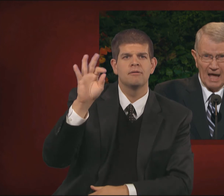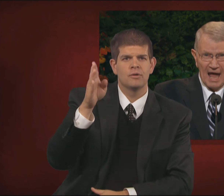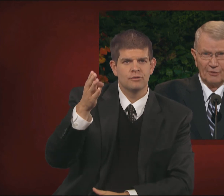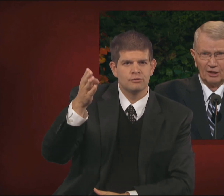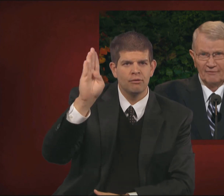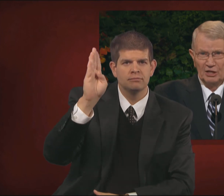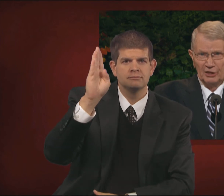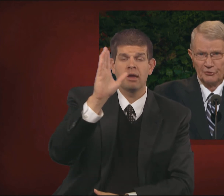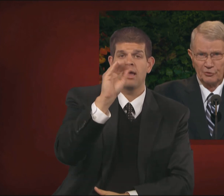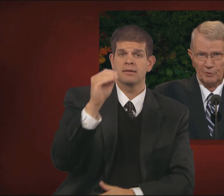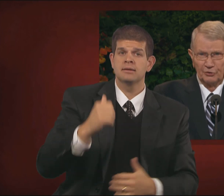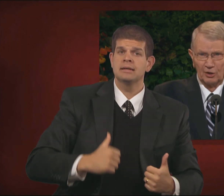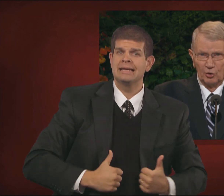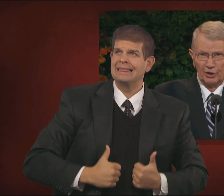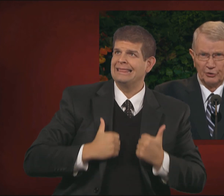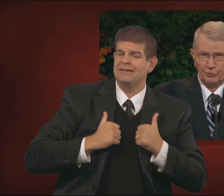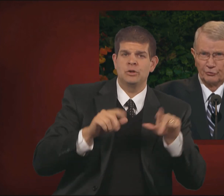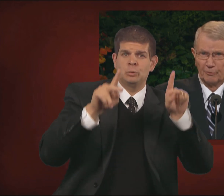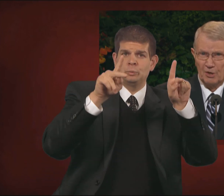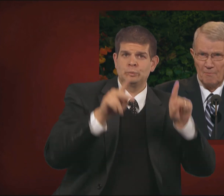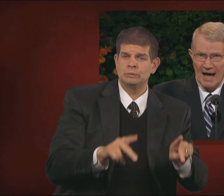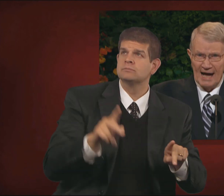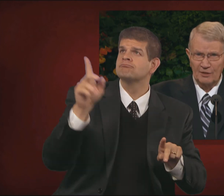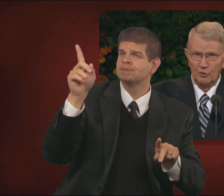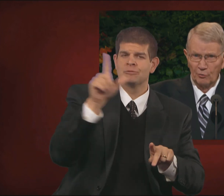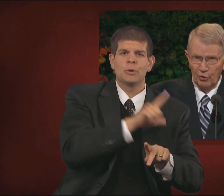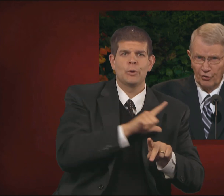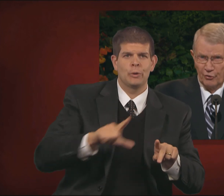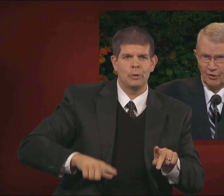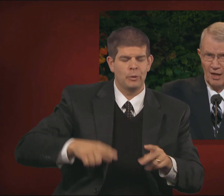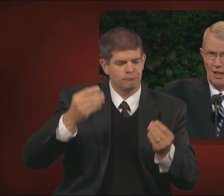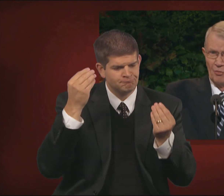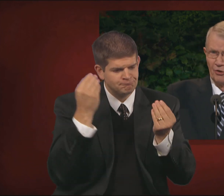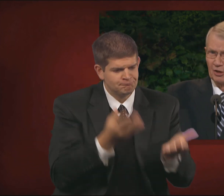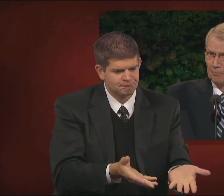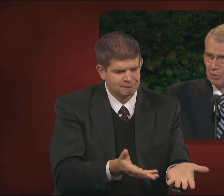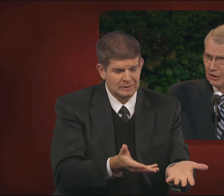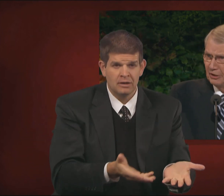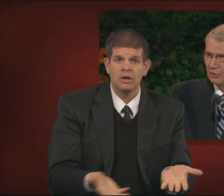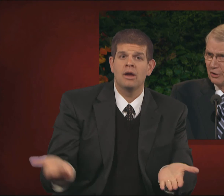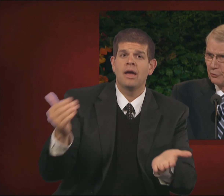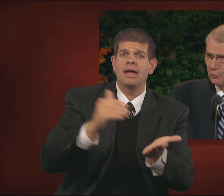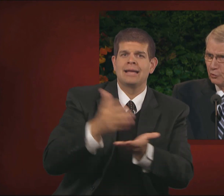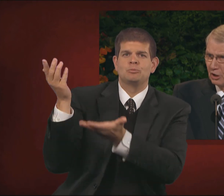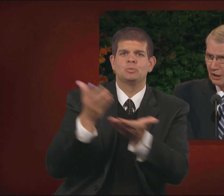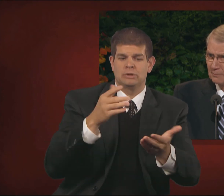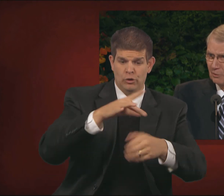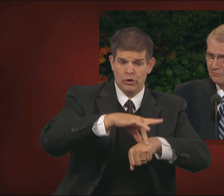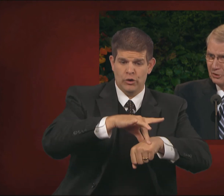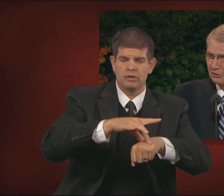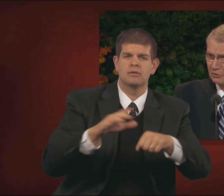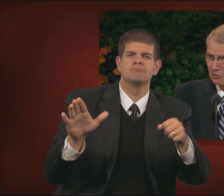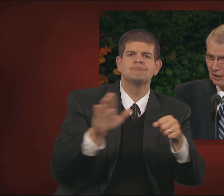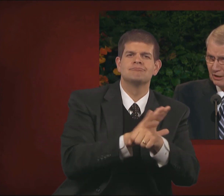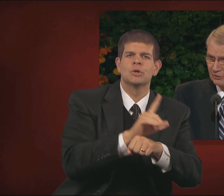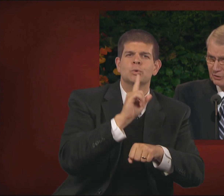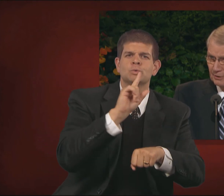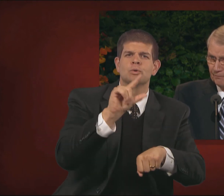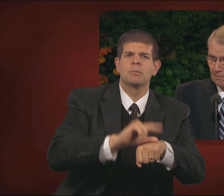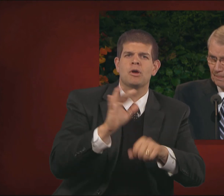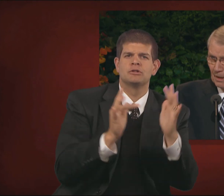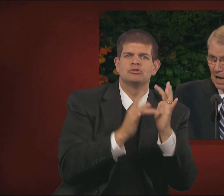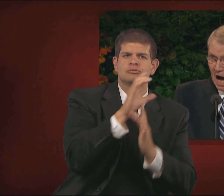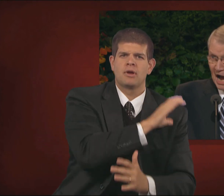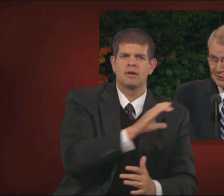and the living instrument the Lord used to bring back to the earth the complete and true gospel of Jesus Christ.